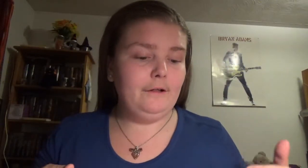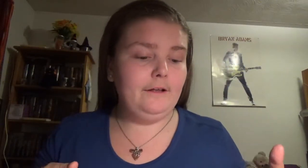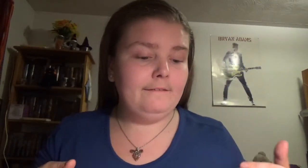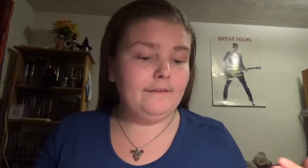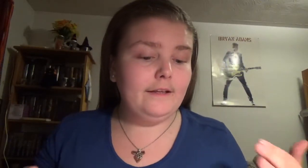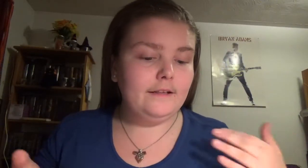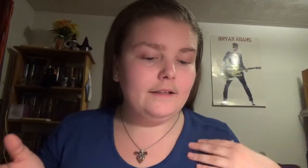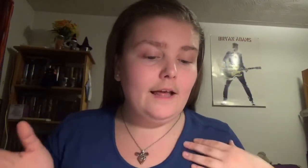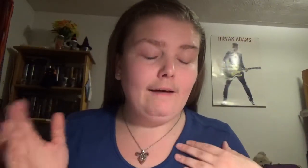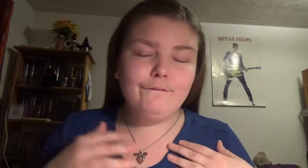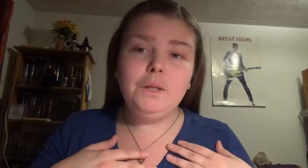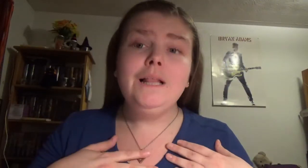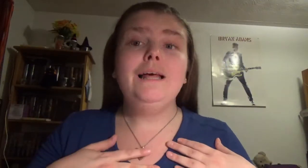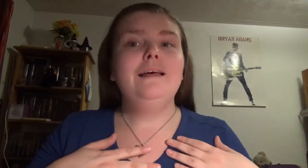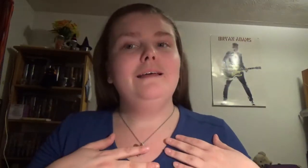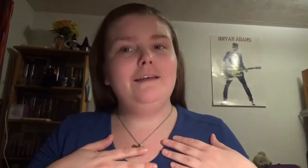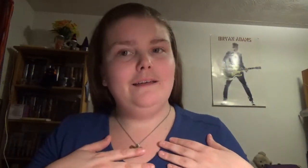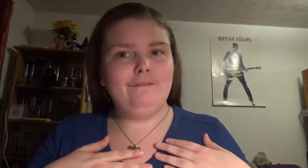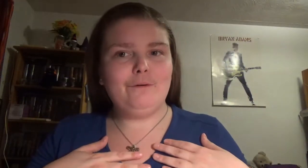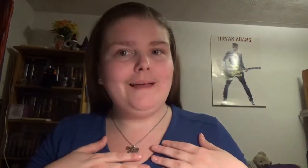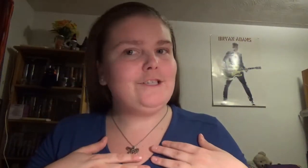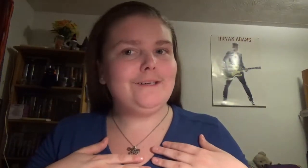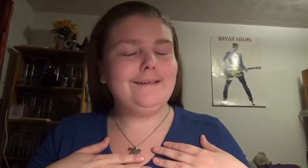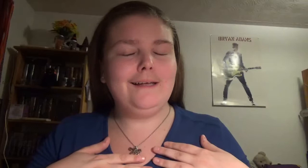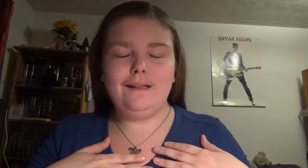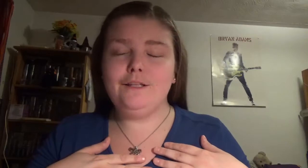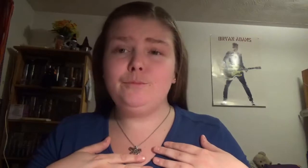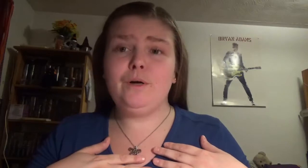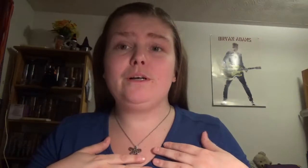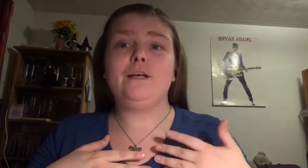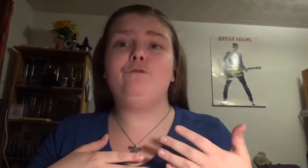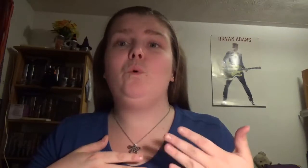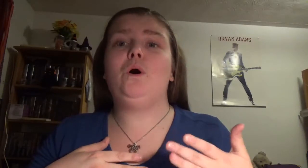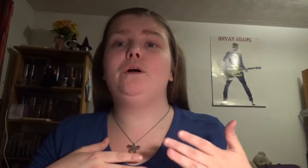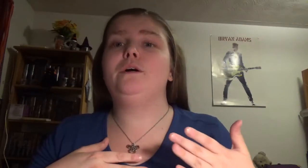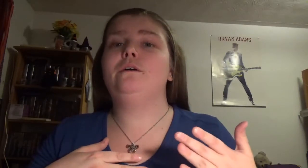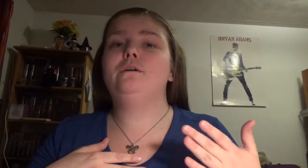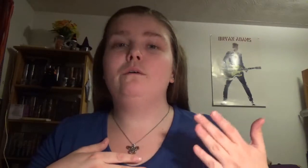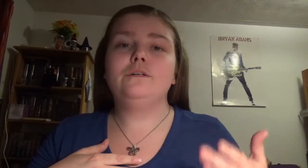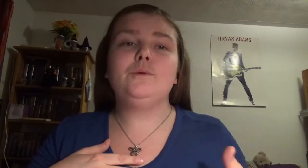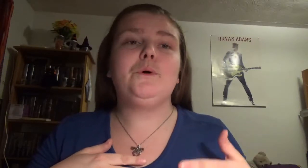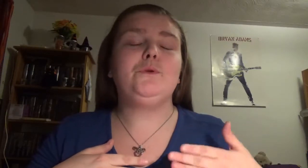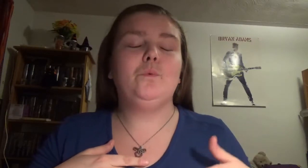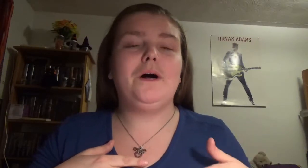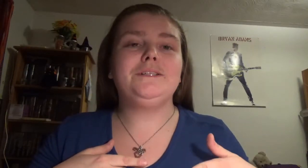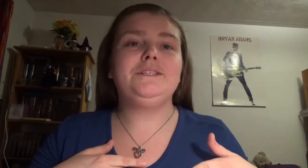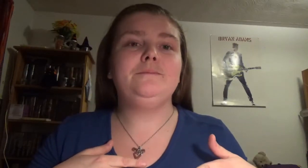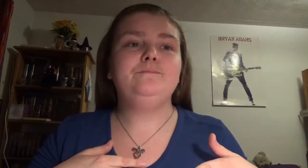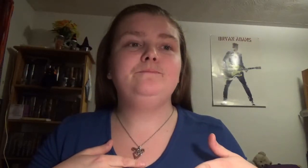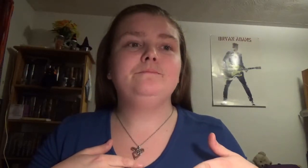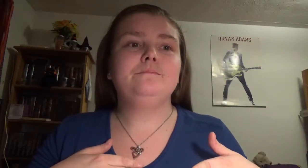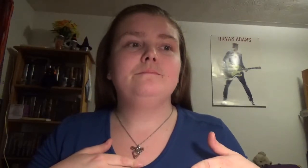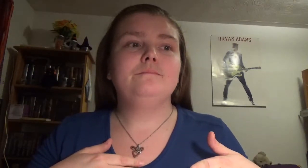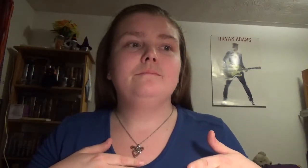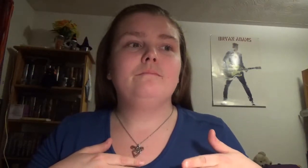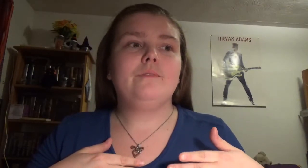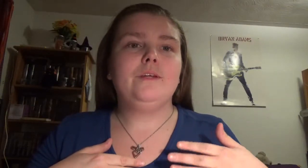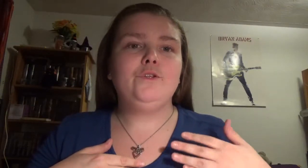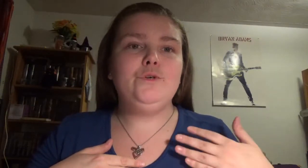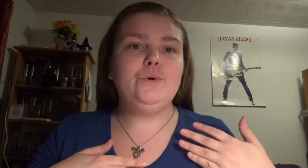information in this book if you are someone who wants to